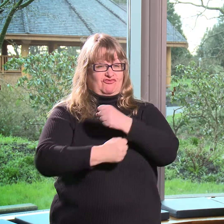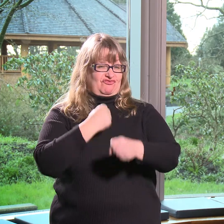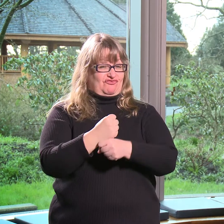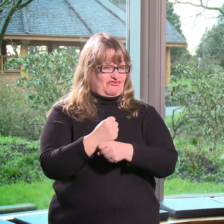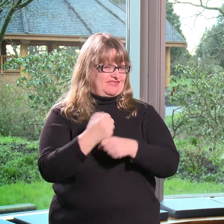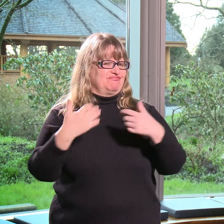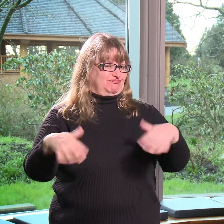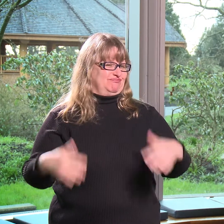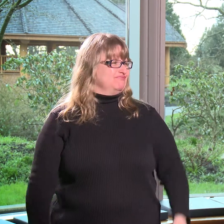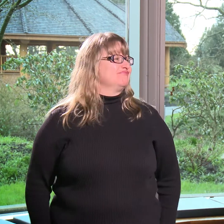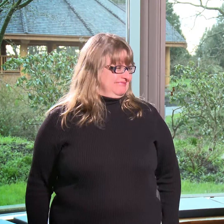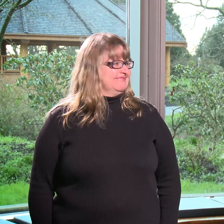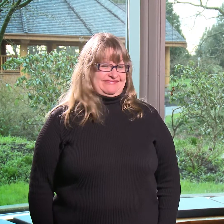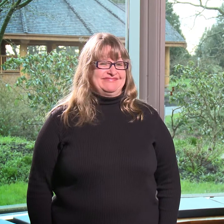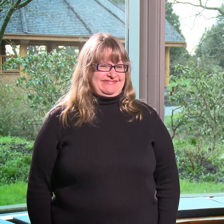This is my fourth year teaching at Camosun already.